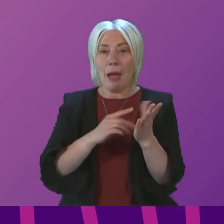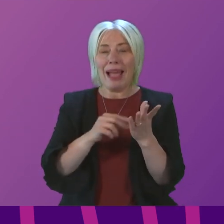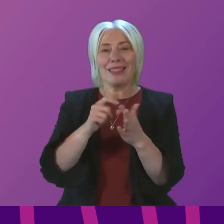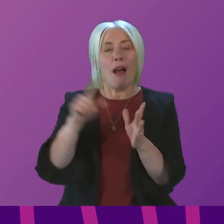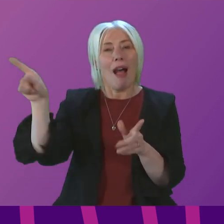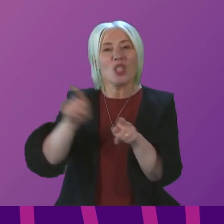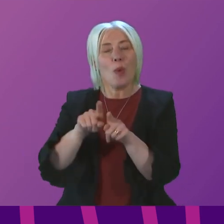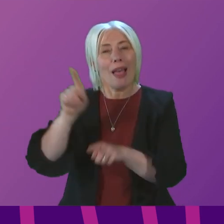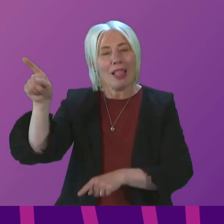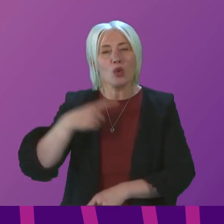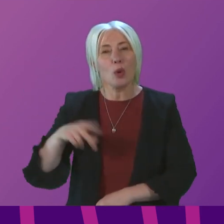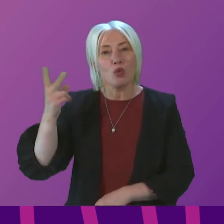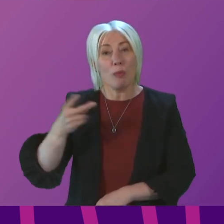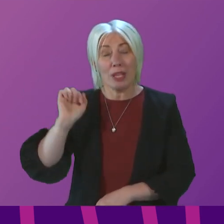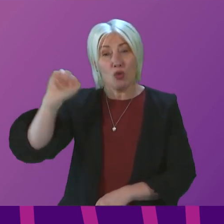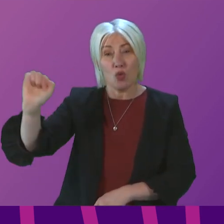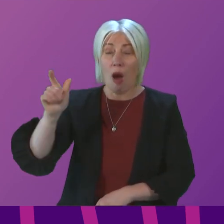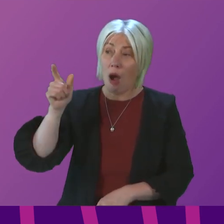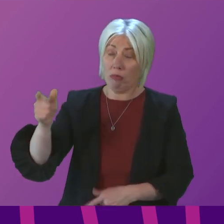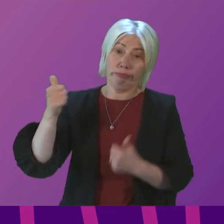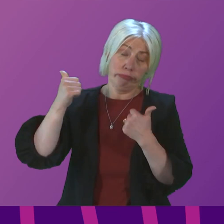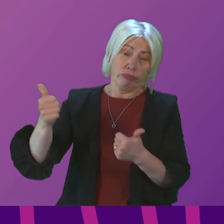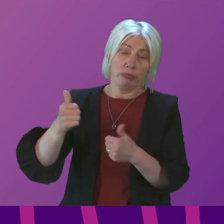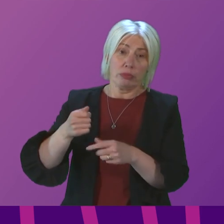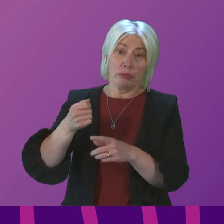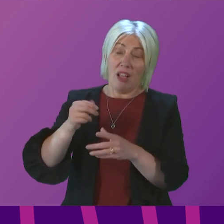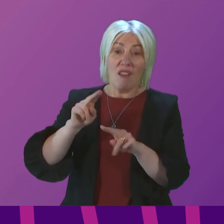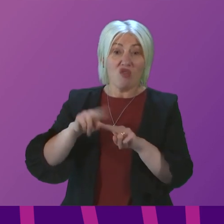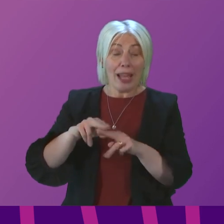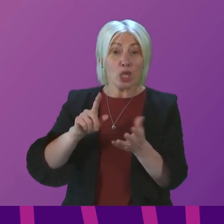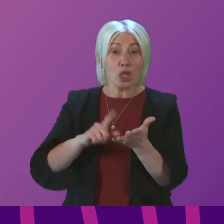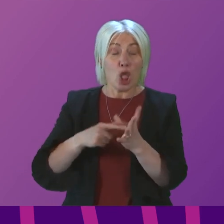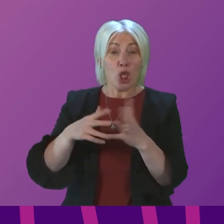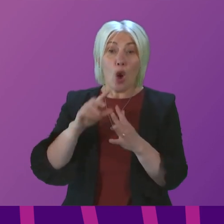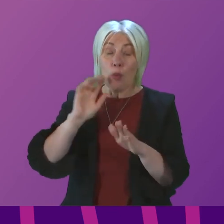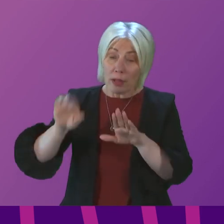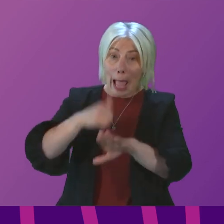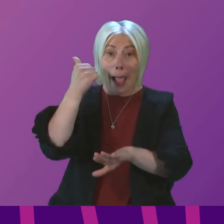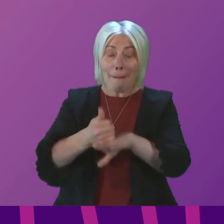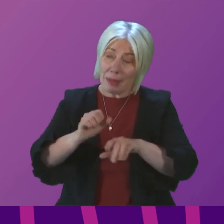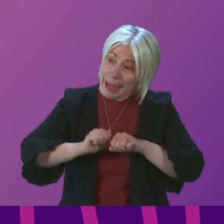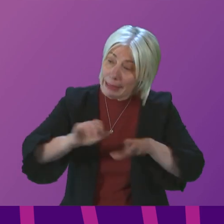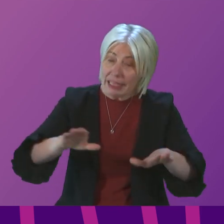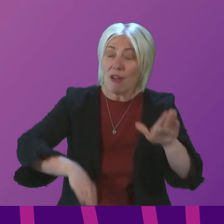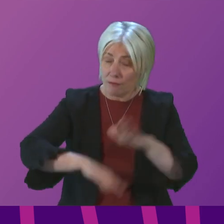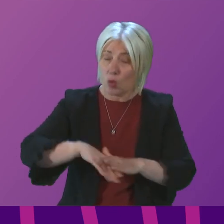reiterate the commitment to her today, that Frank's Law will be implemented and implemented in full.